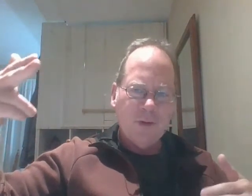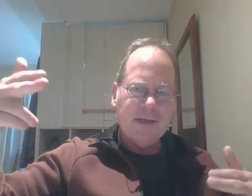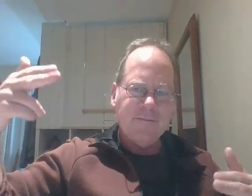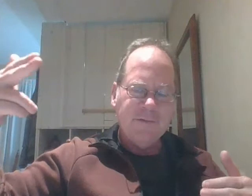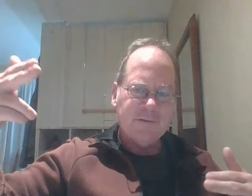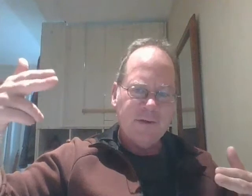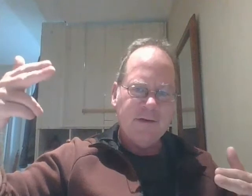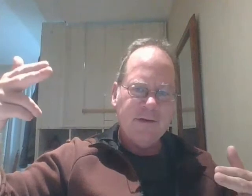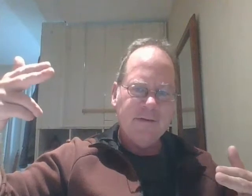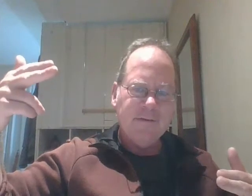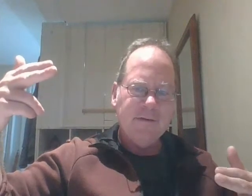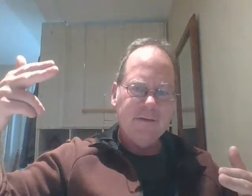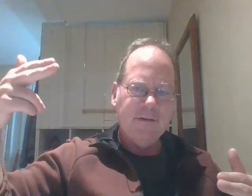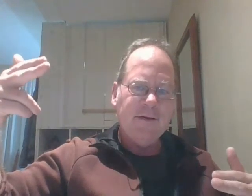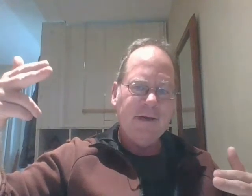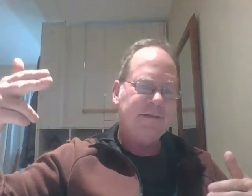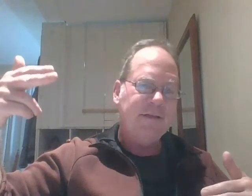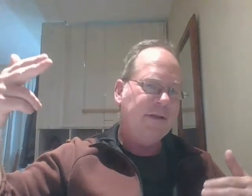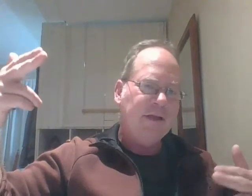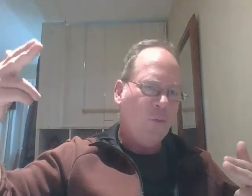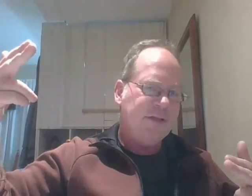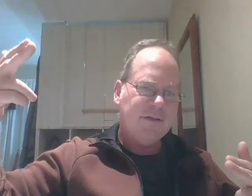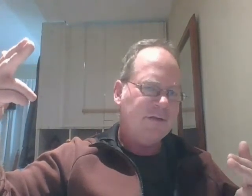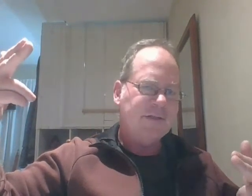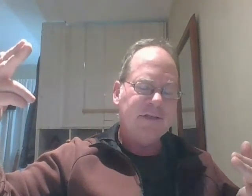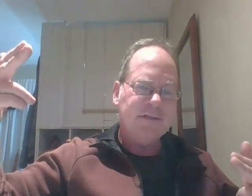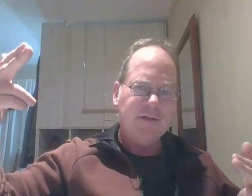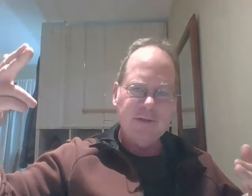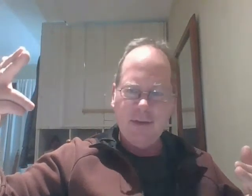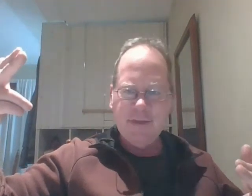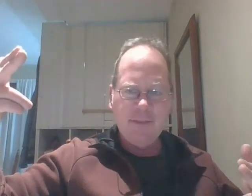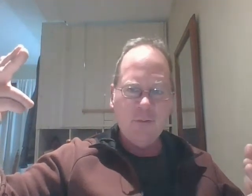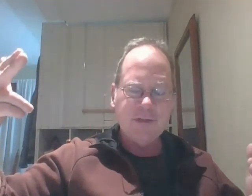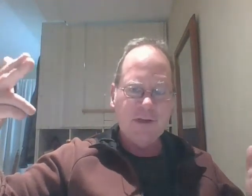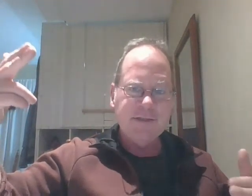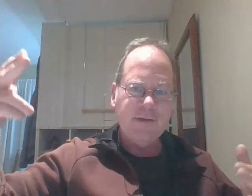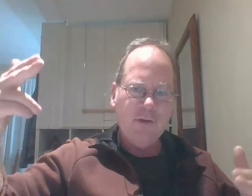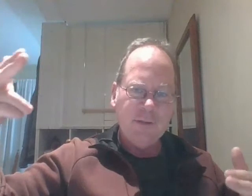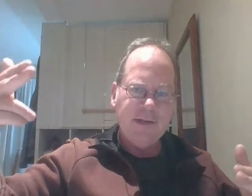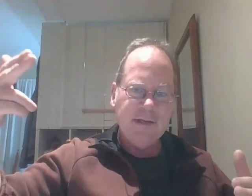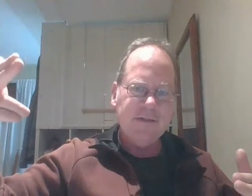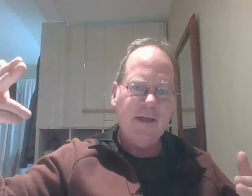can filter their their internets then western countries are going to start doing i mean i think we're starting to see the early beginnings of that